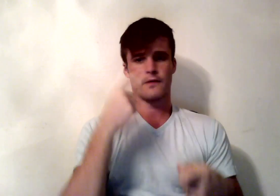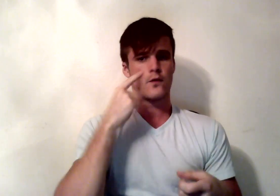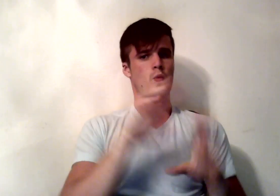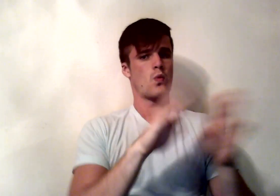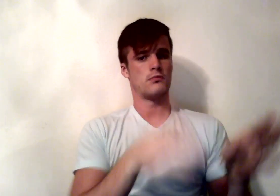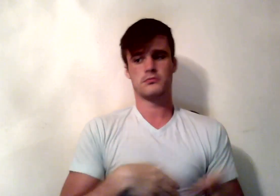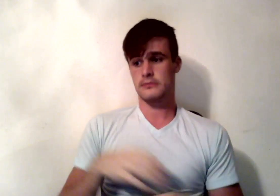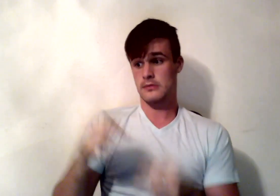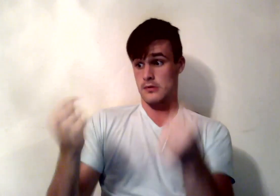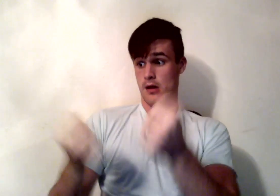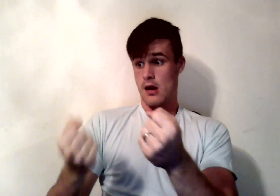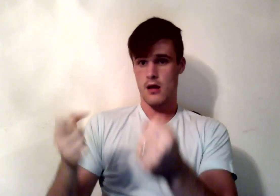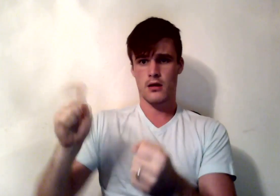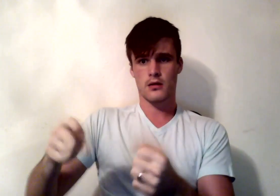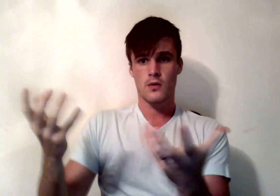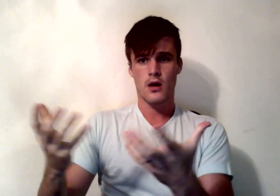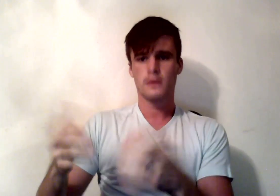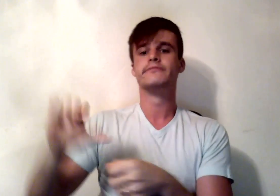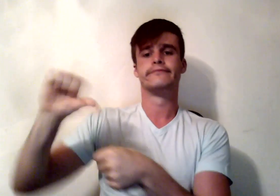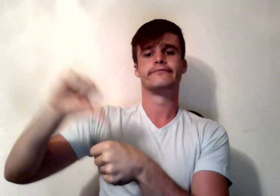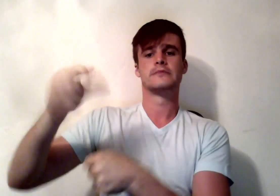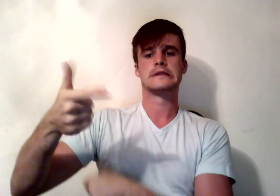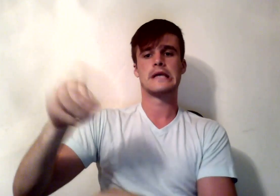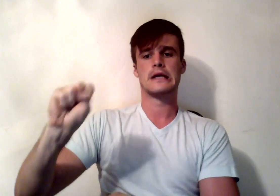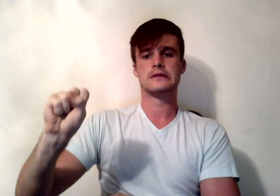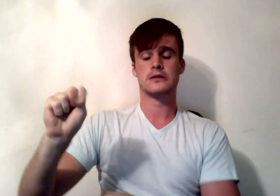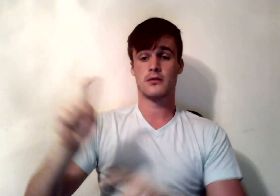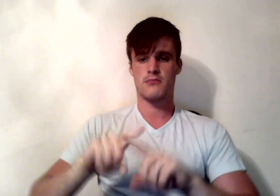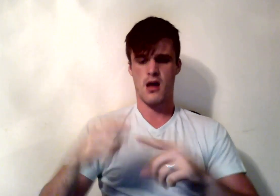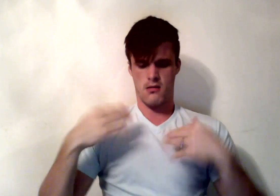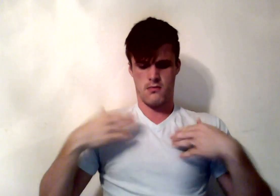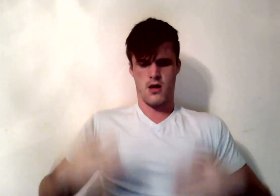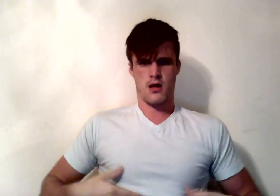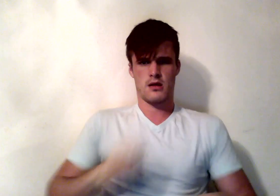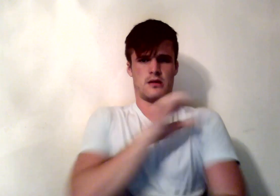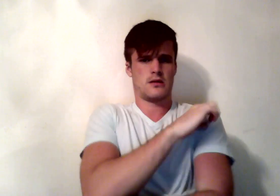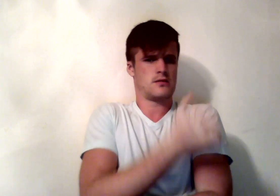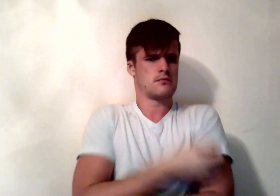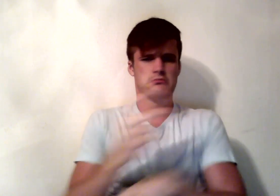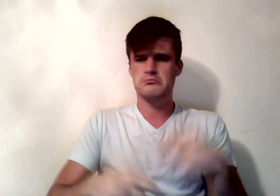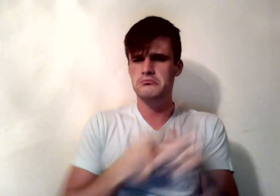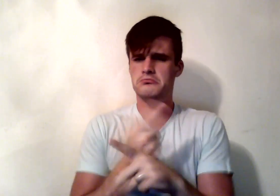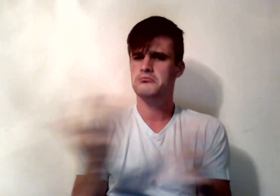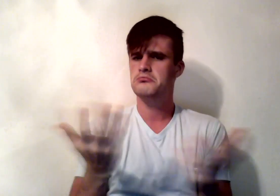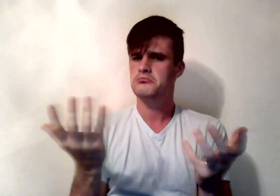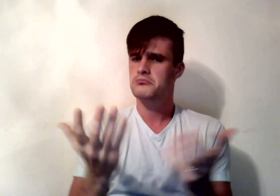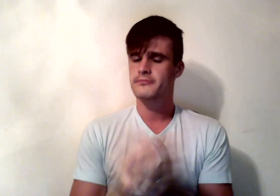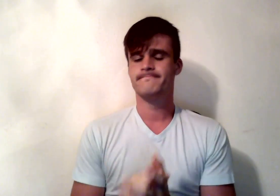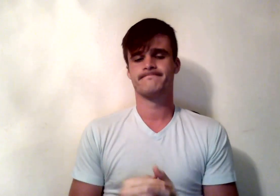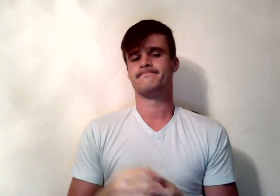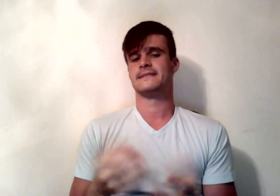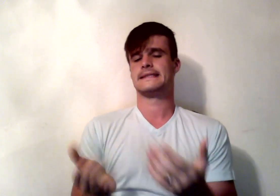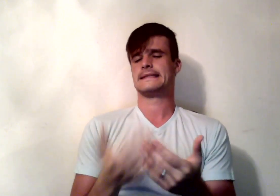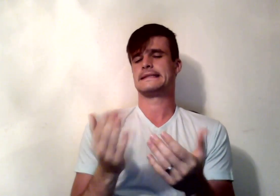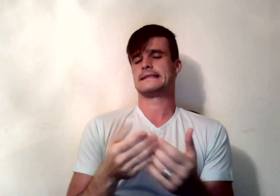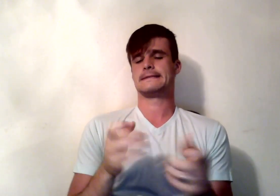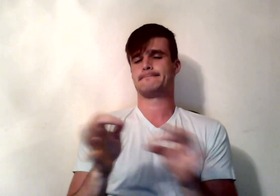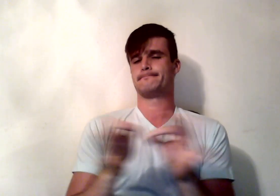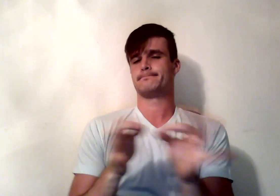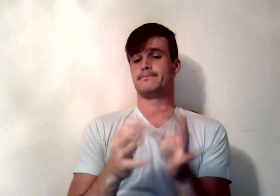So, what's the energy source that runs your body? Simply put, your body relies on calories from the food you eat